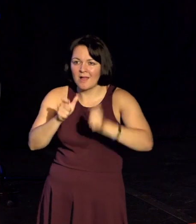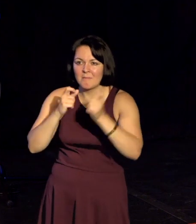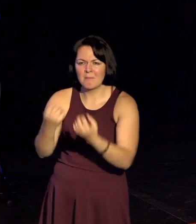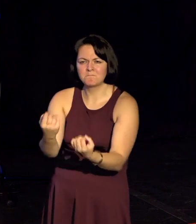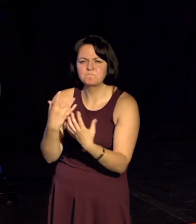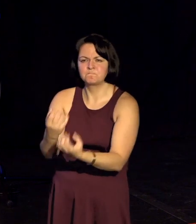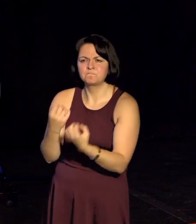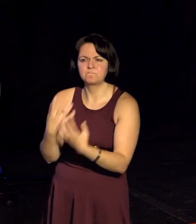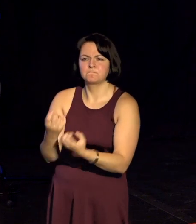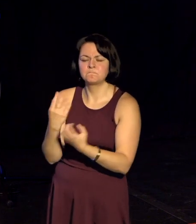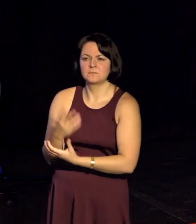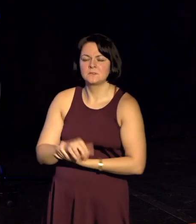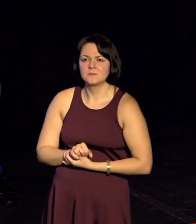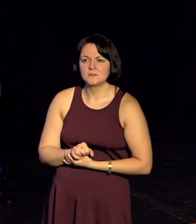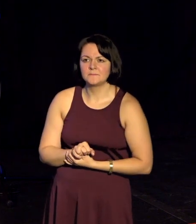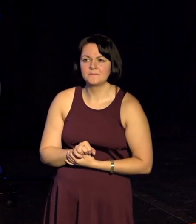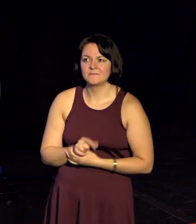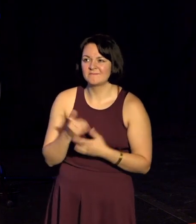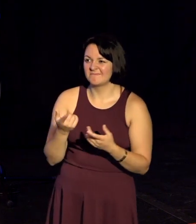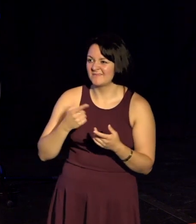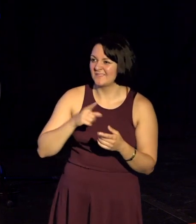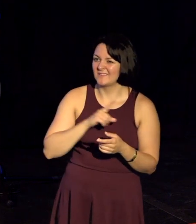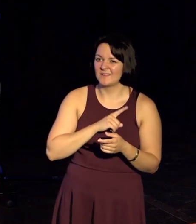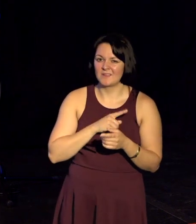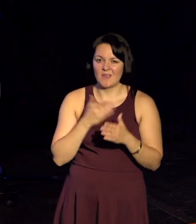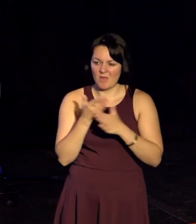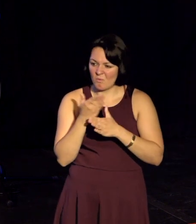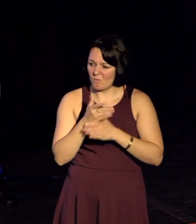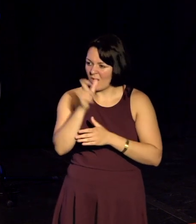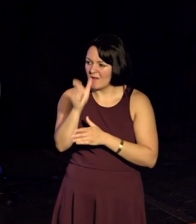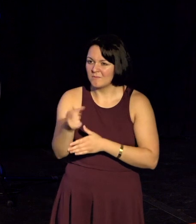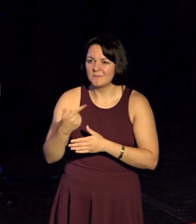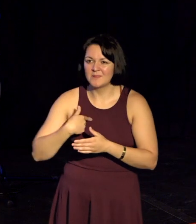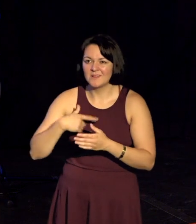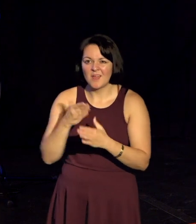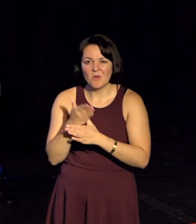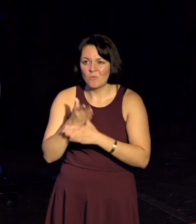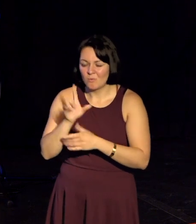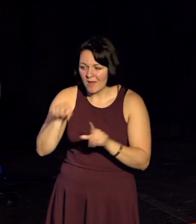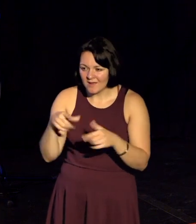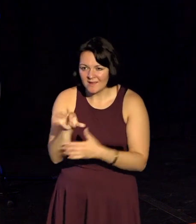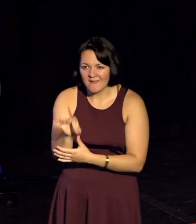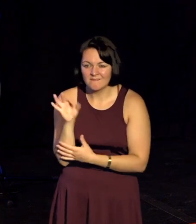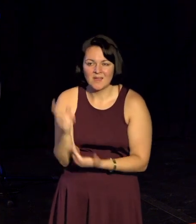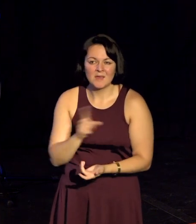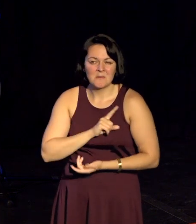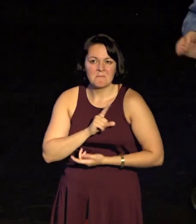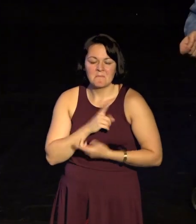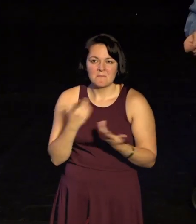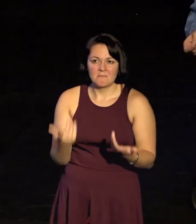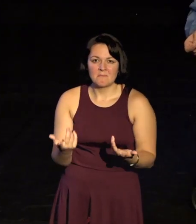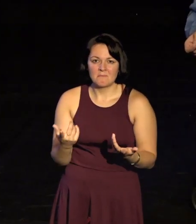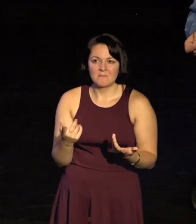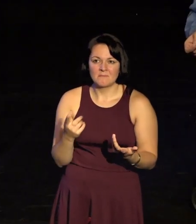Despite employers thinking disability means unemployable. Despite fighting to go anywhere at any time to do anything. That was the